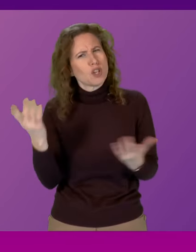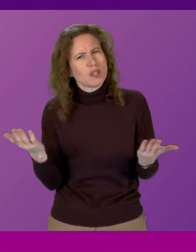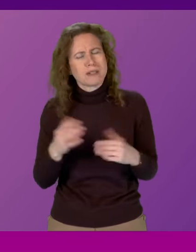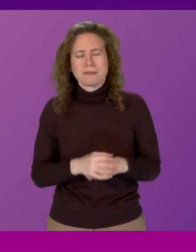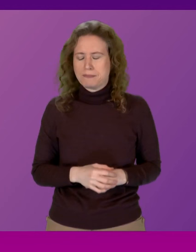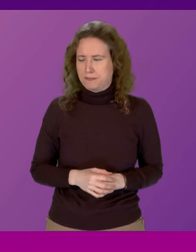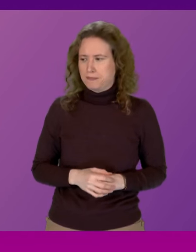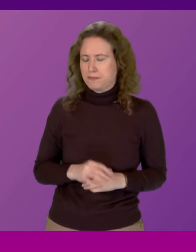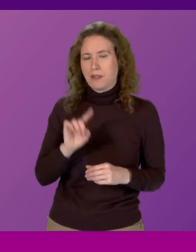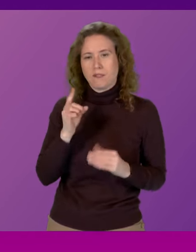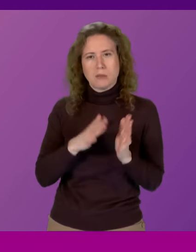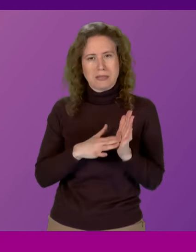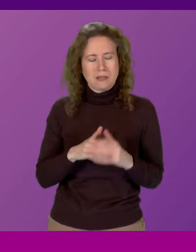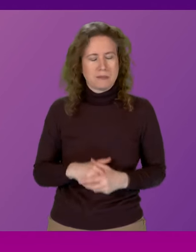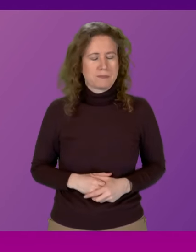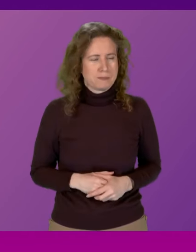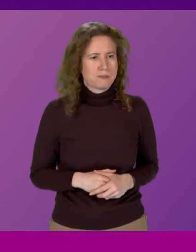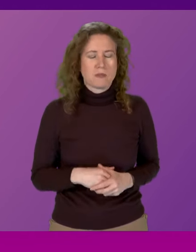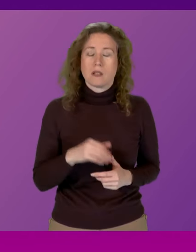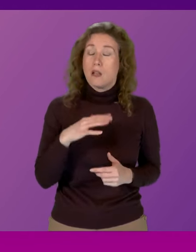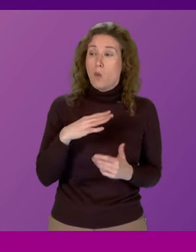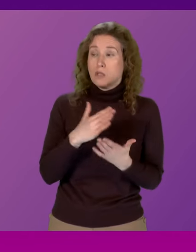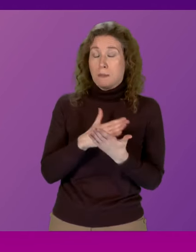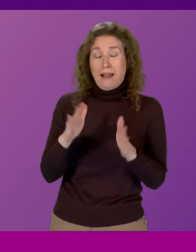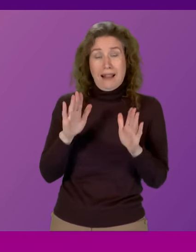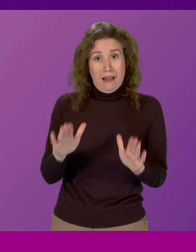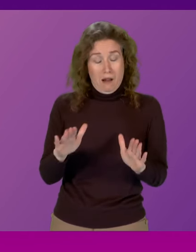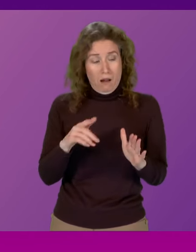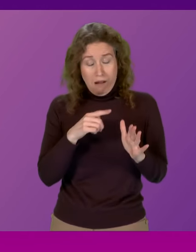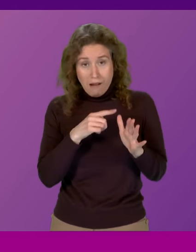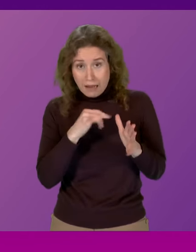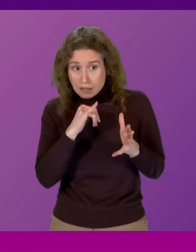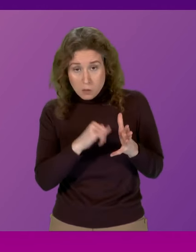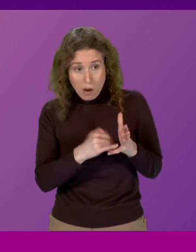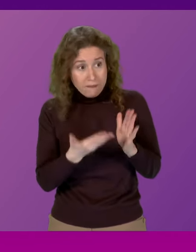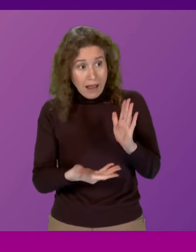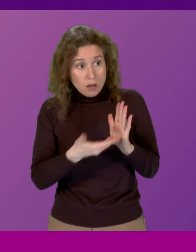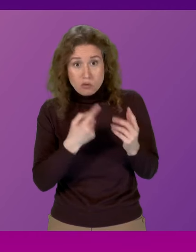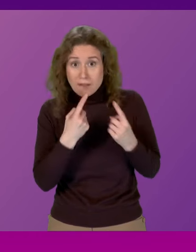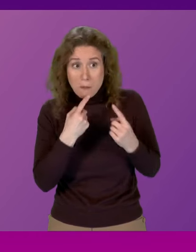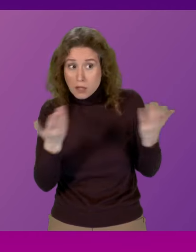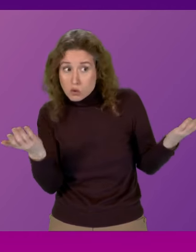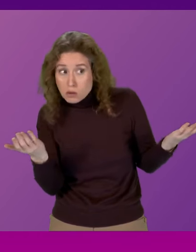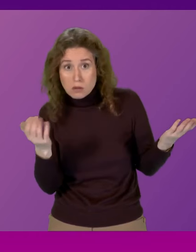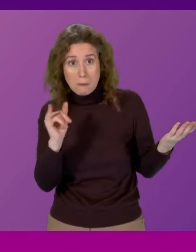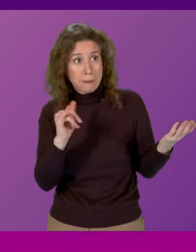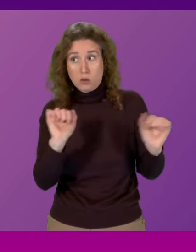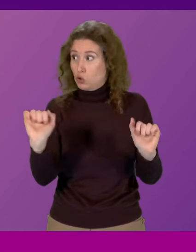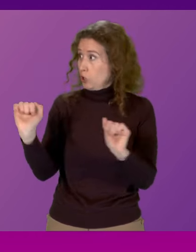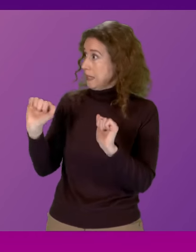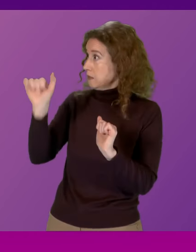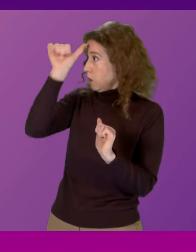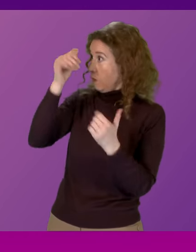First Minister, can we just be absolutely clear, unless Anasawa has other information that is not in the public domain,